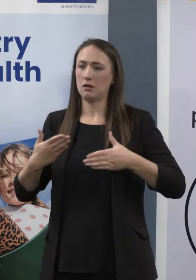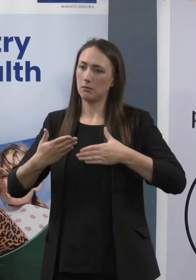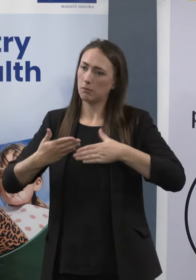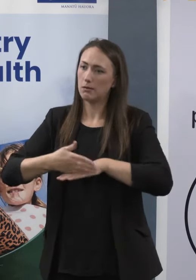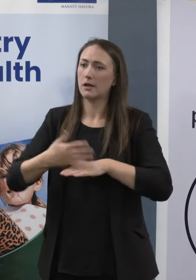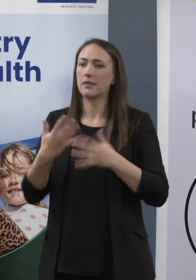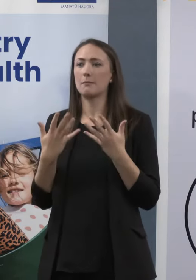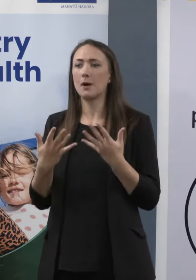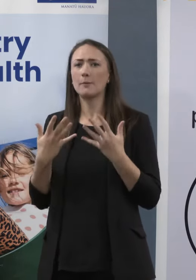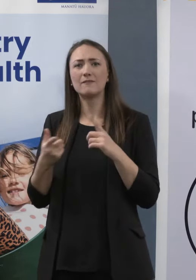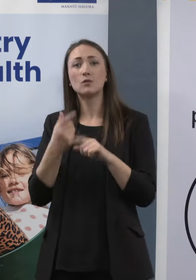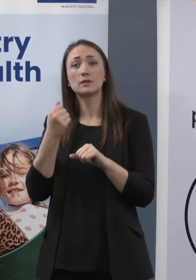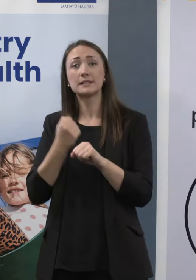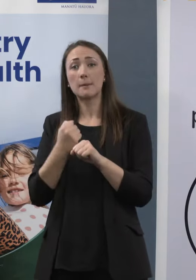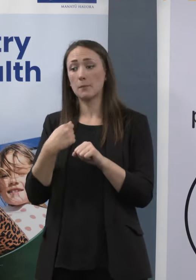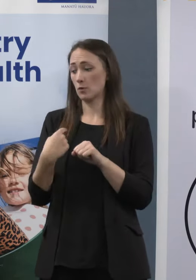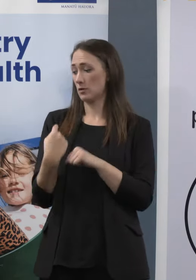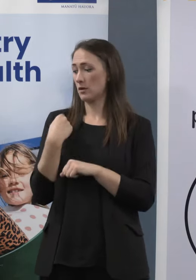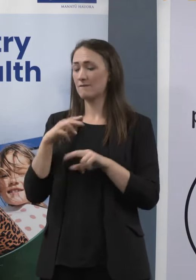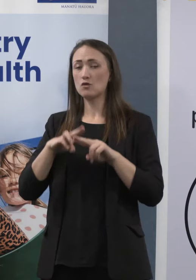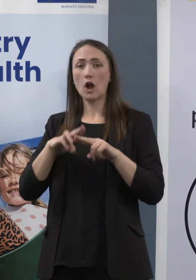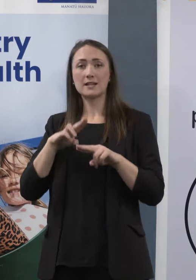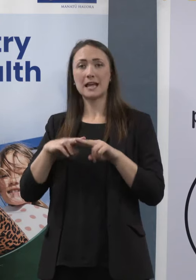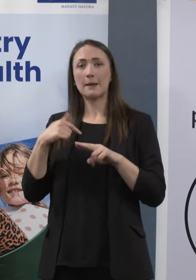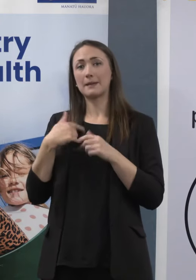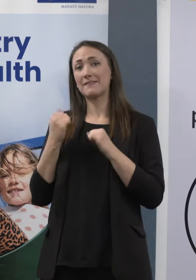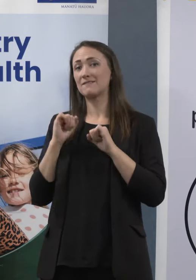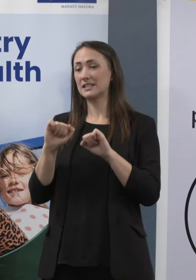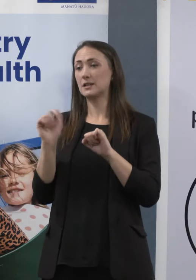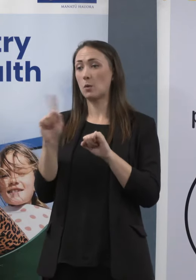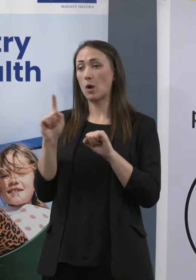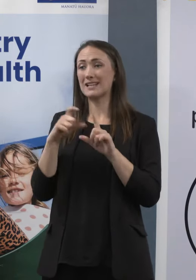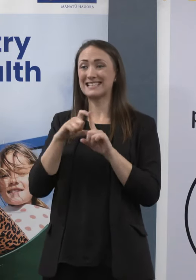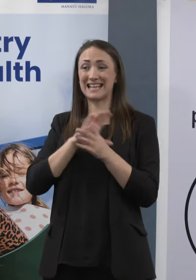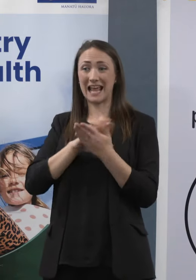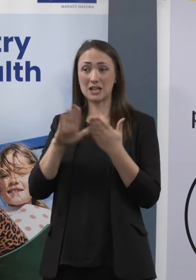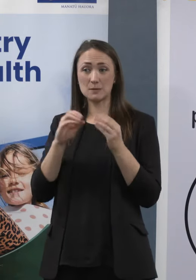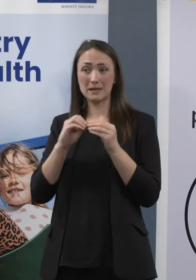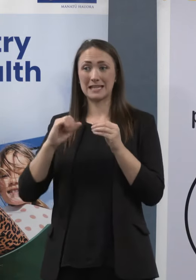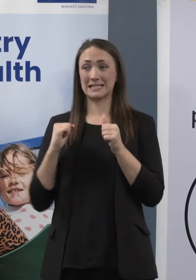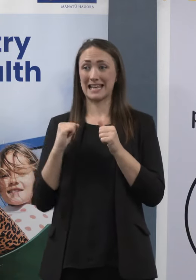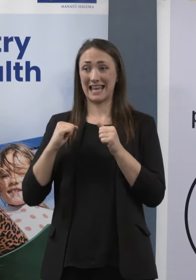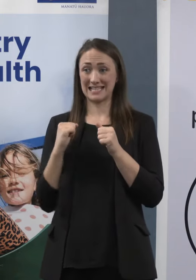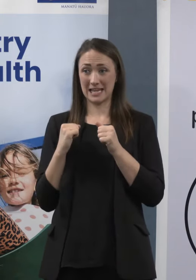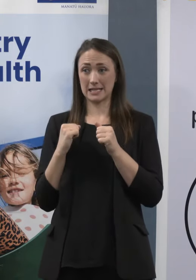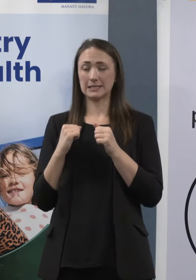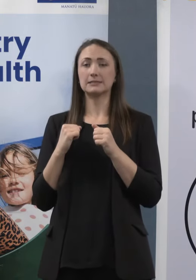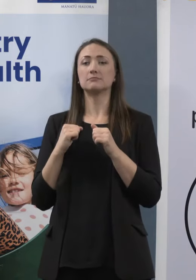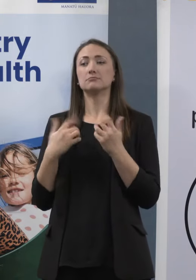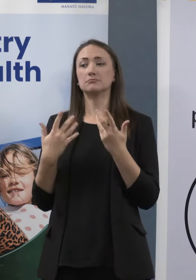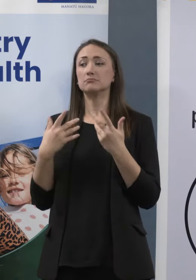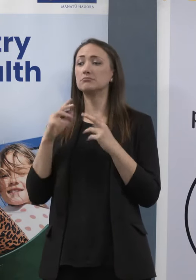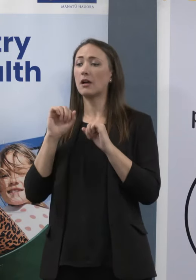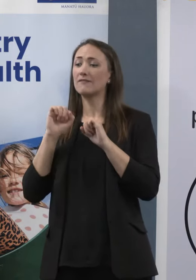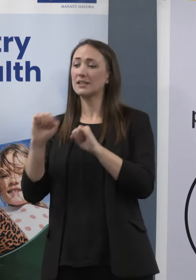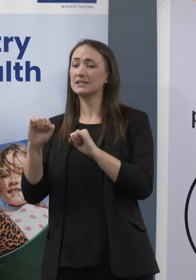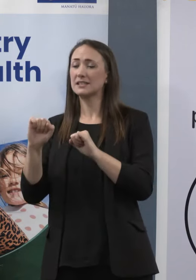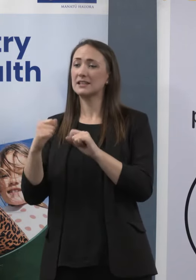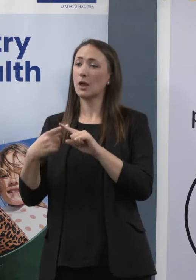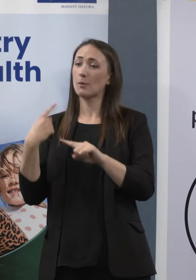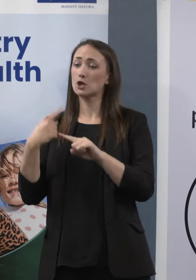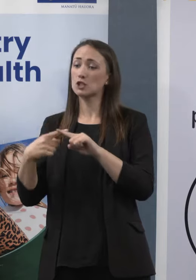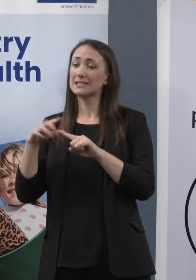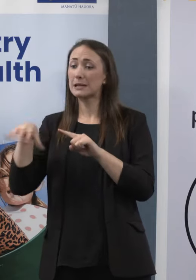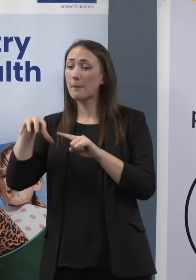was on Friday down in Dunedin, visiting the DHB there, in the ED and on the COVID ward, as well as in the